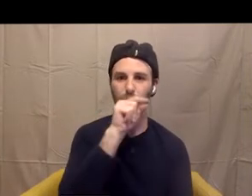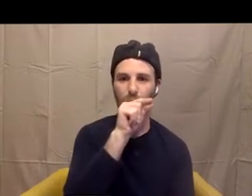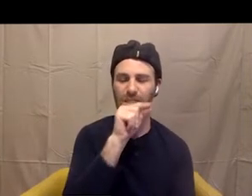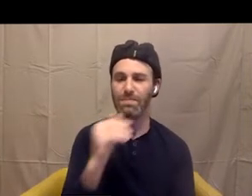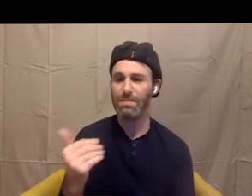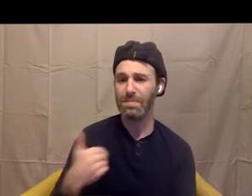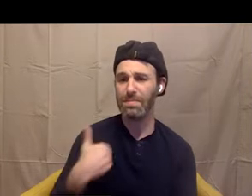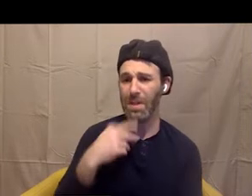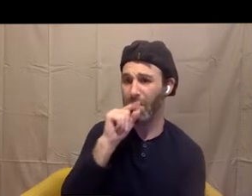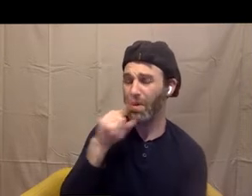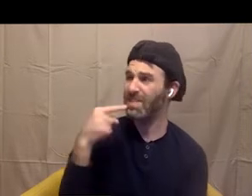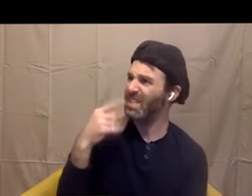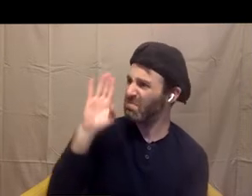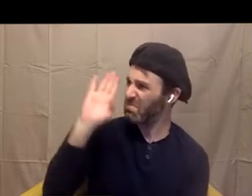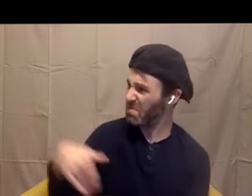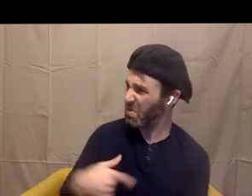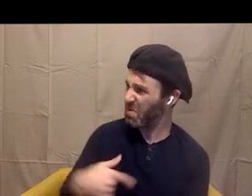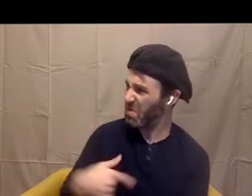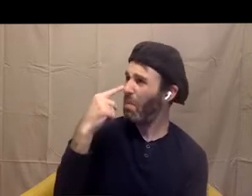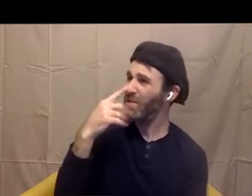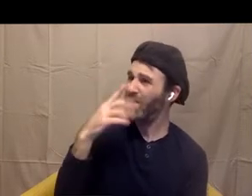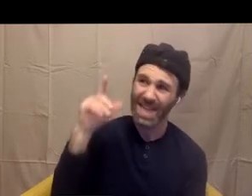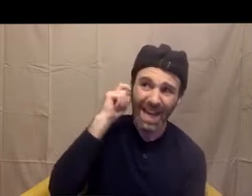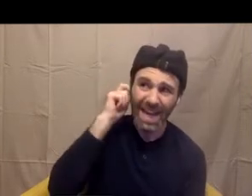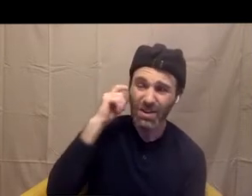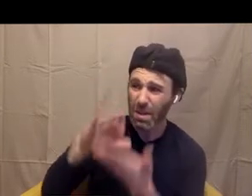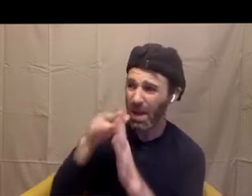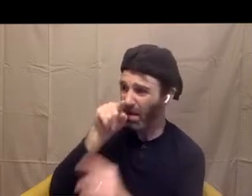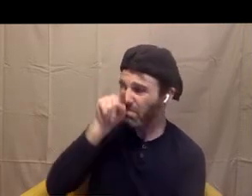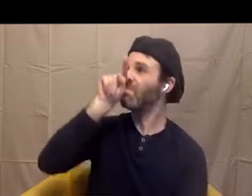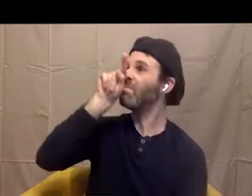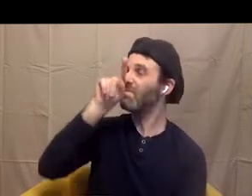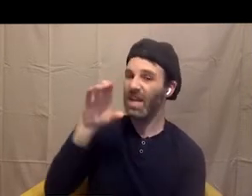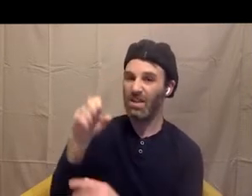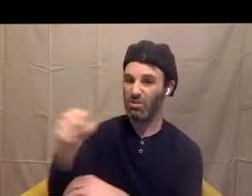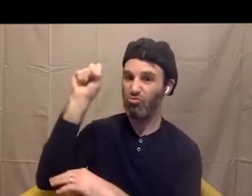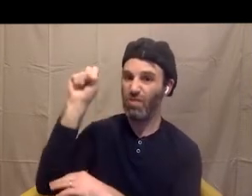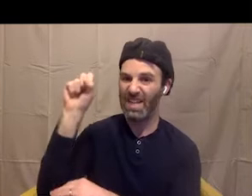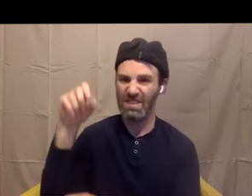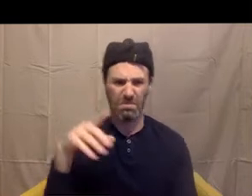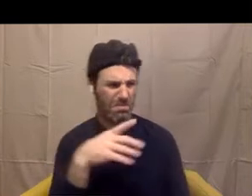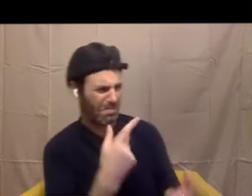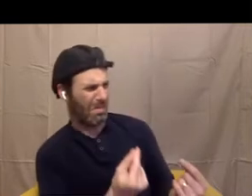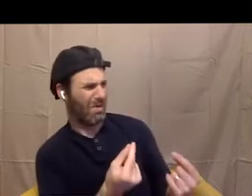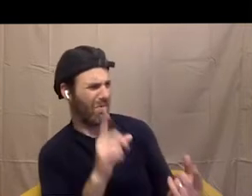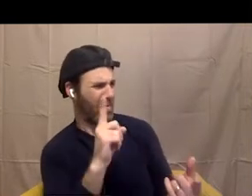did you know that noses and ears become erect? What? Where'd you get that piece of hot gossip? From dad.